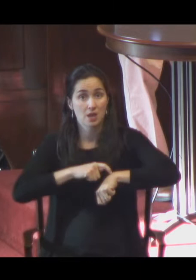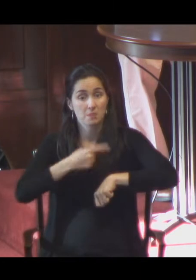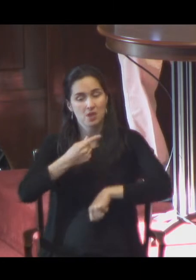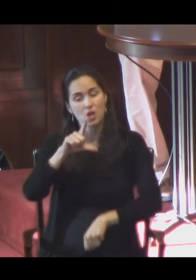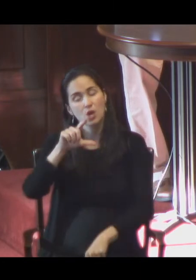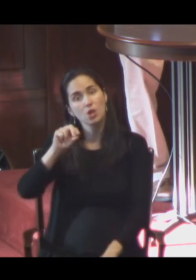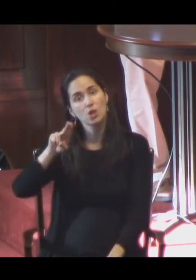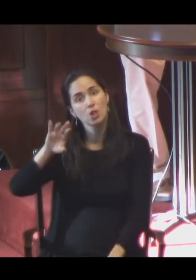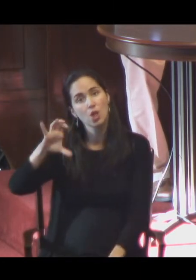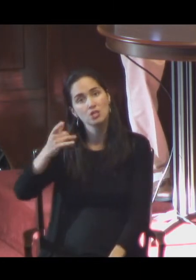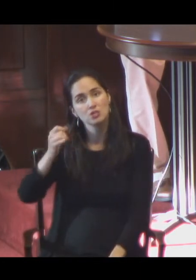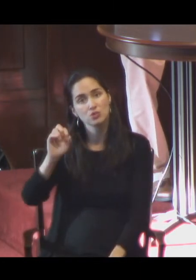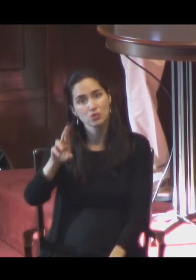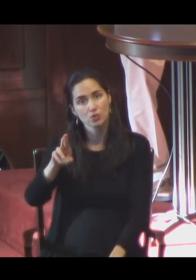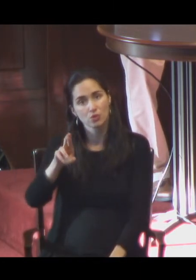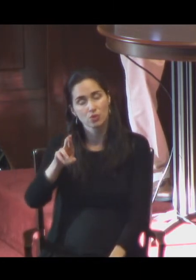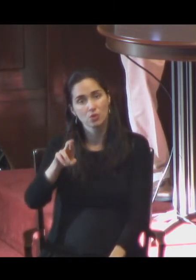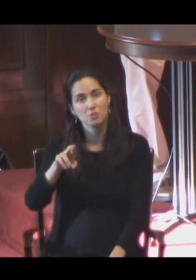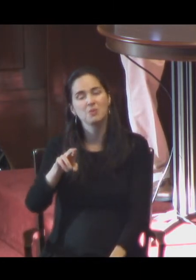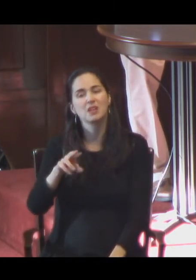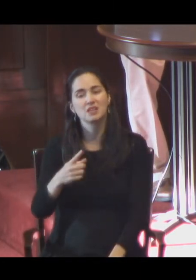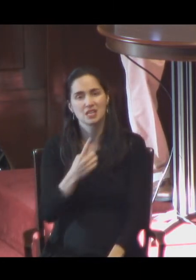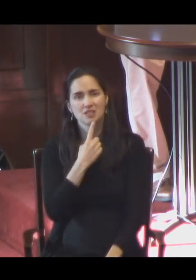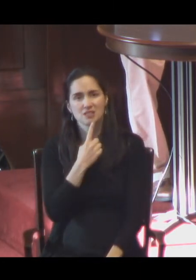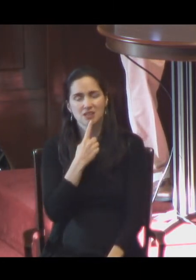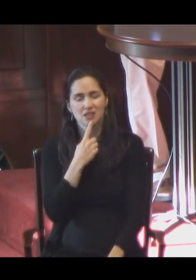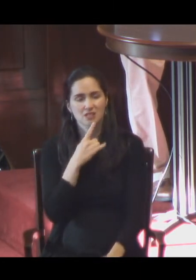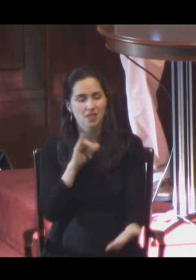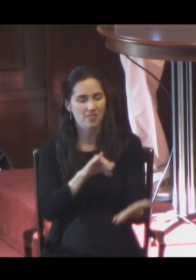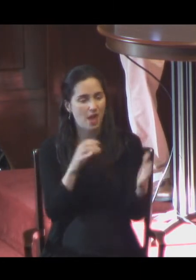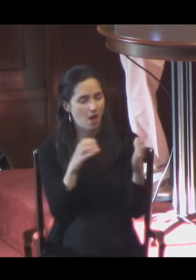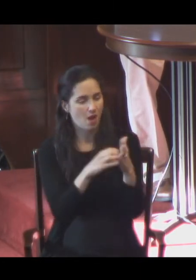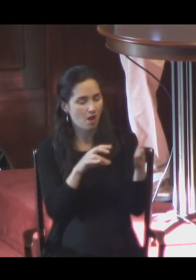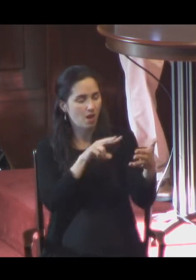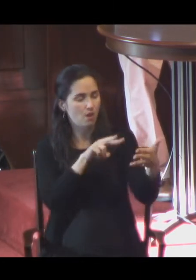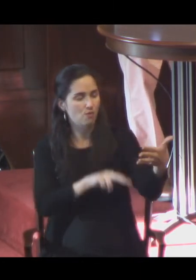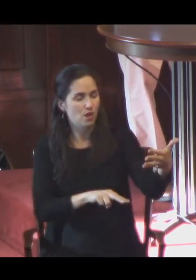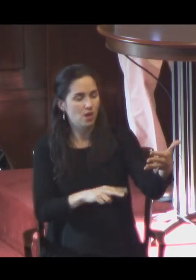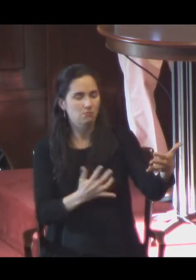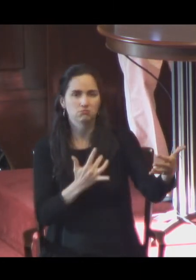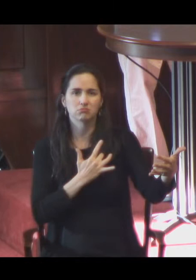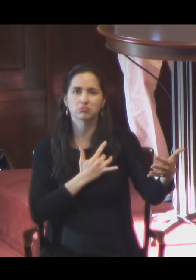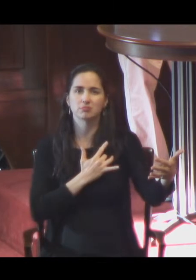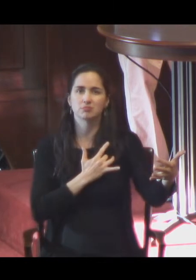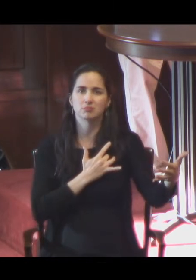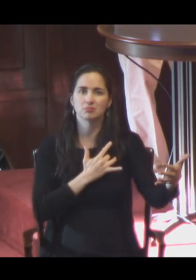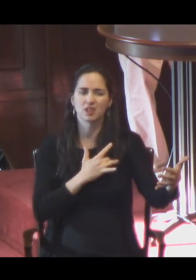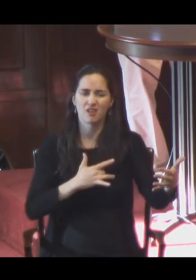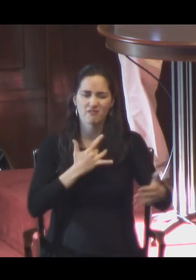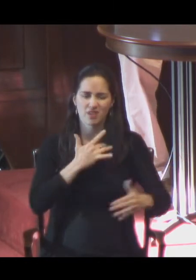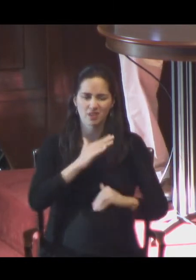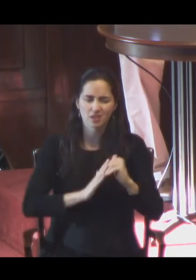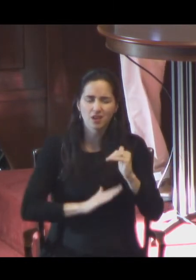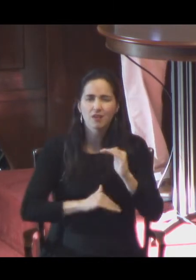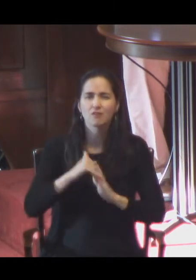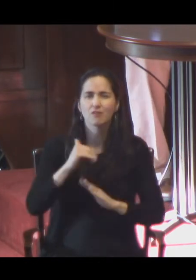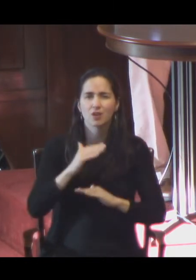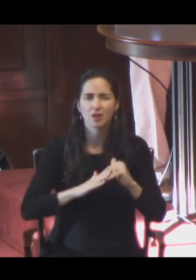by reading this very dark passage in Eliot, he was somehow comforted. To know that a poet can give voice